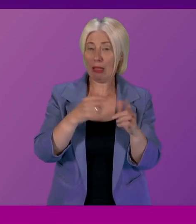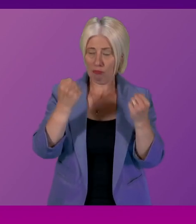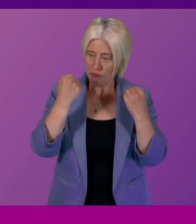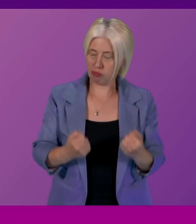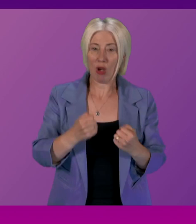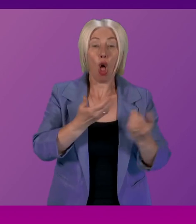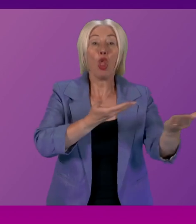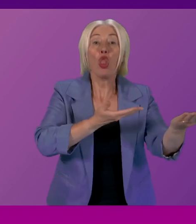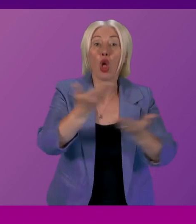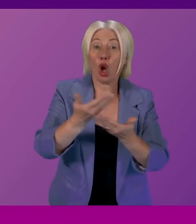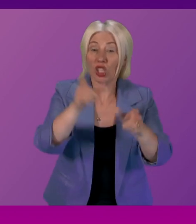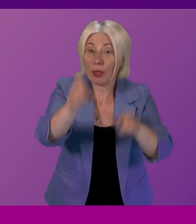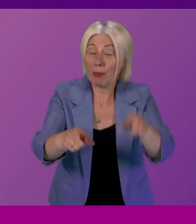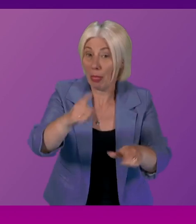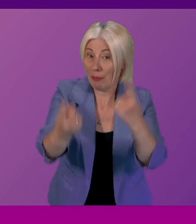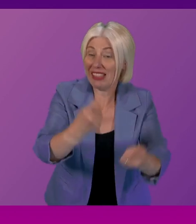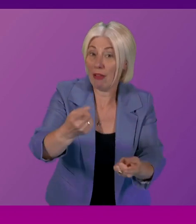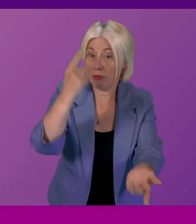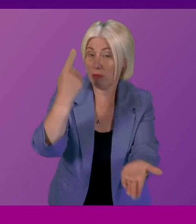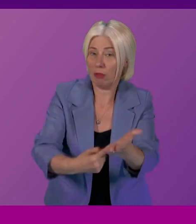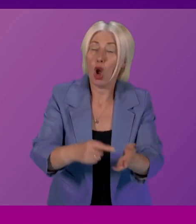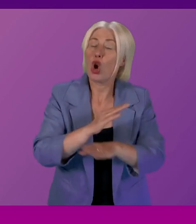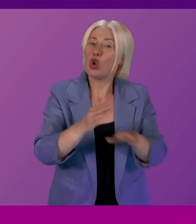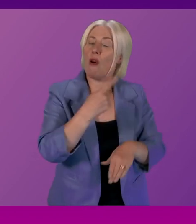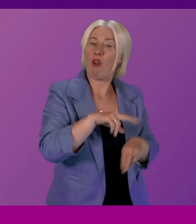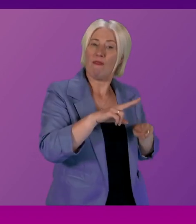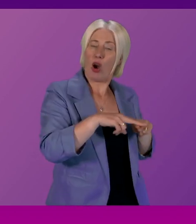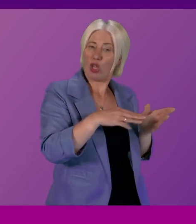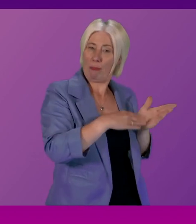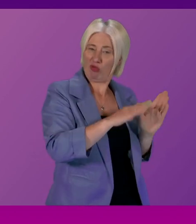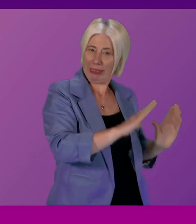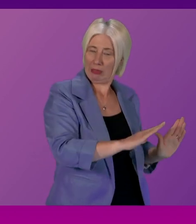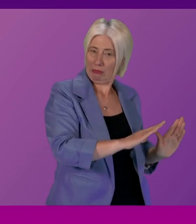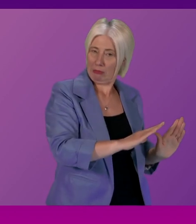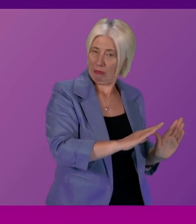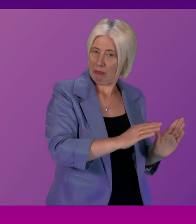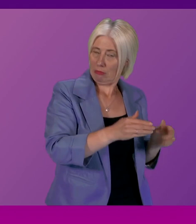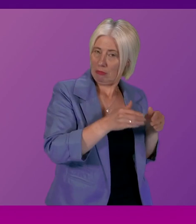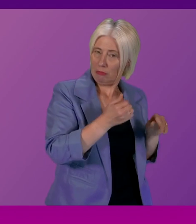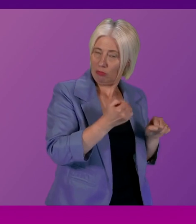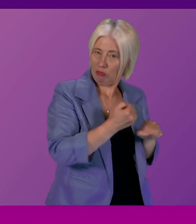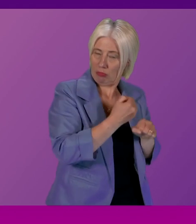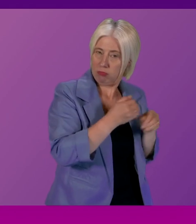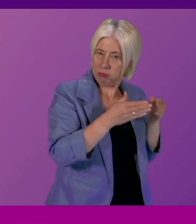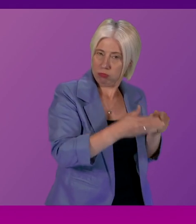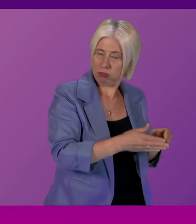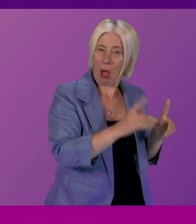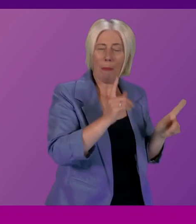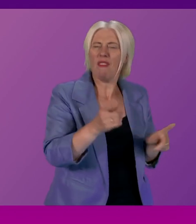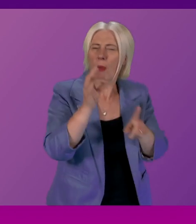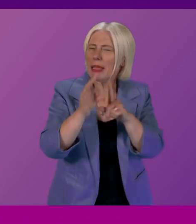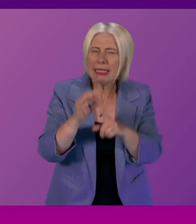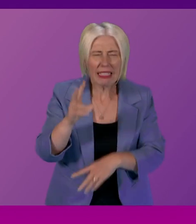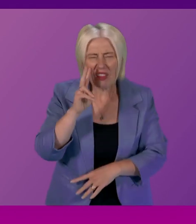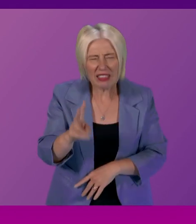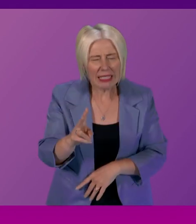the consultancy not by Ferguson Marine but again that may from the detail I have seen